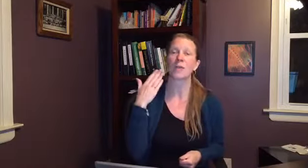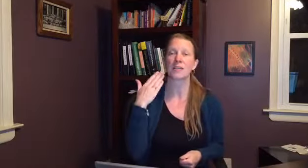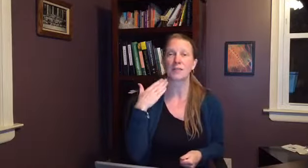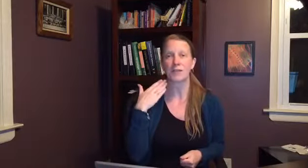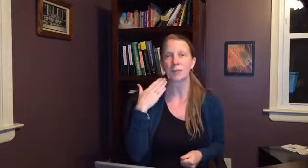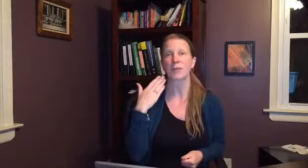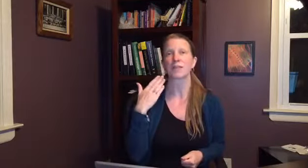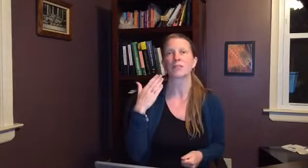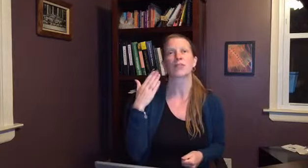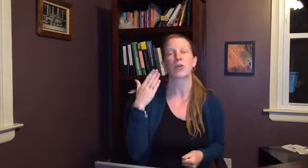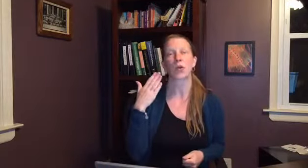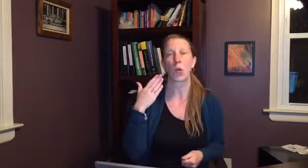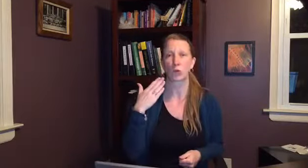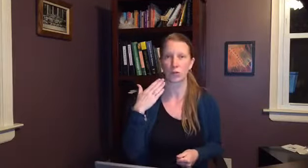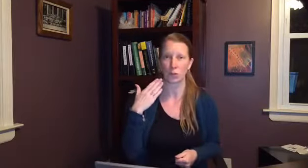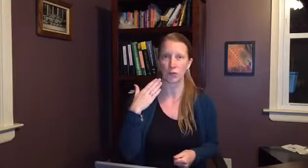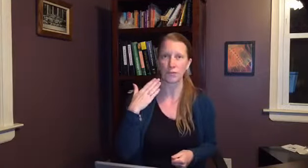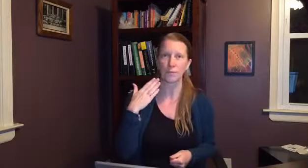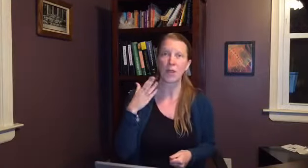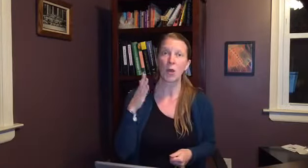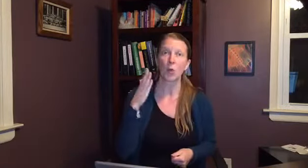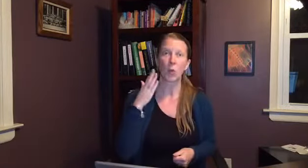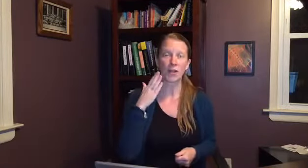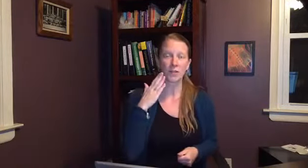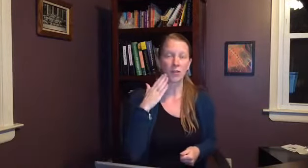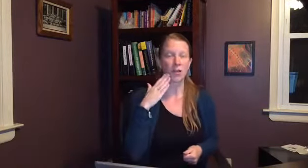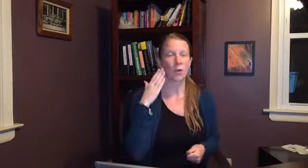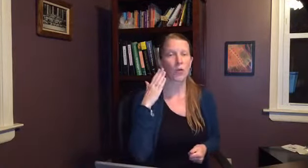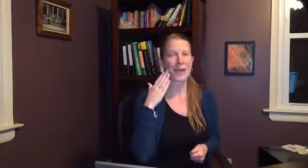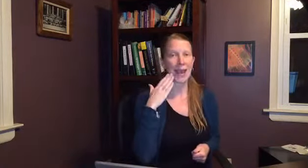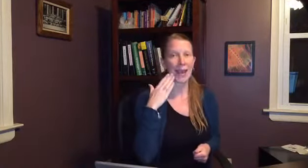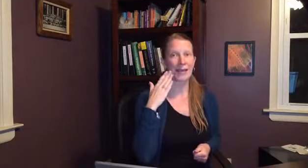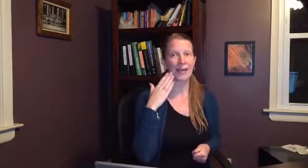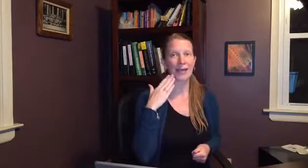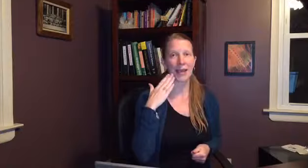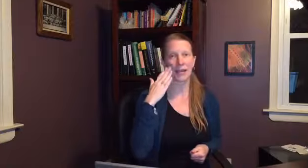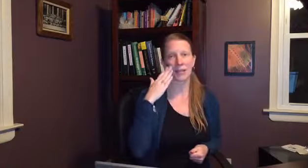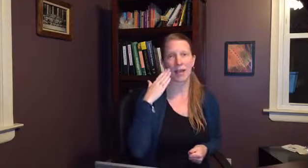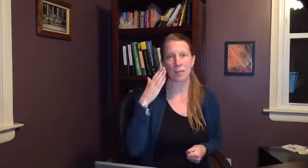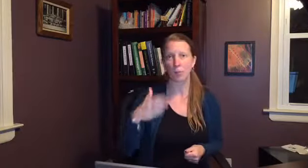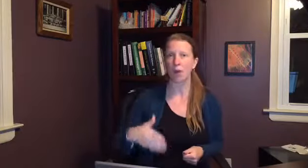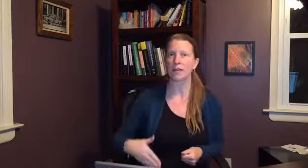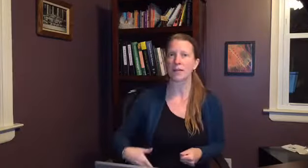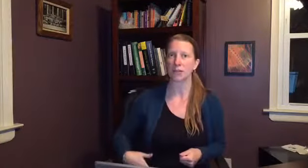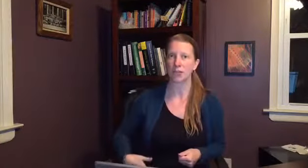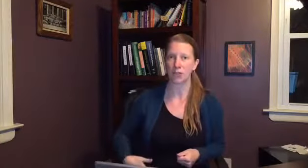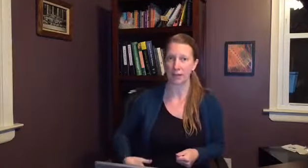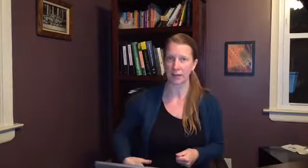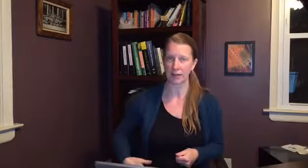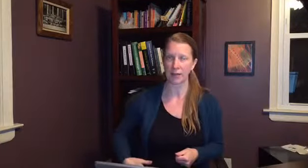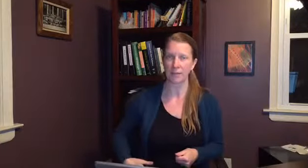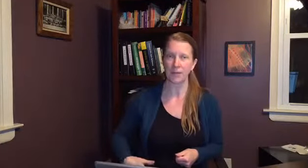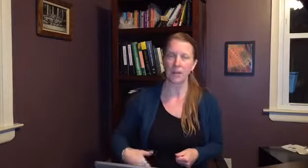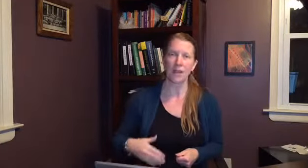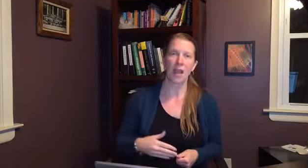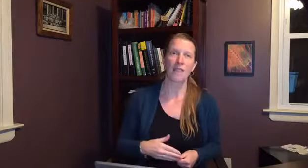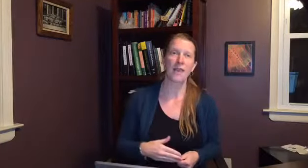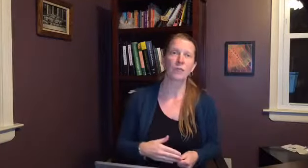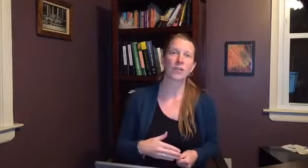as fever blusters or cold sores which we can get type one generally and then we're going to